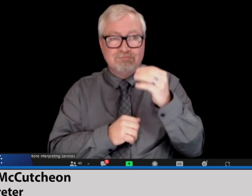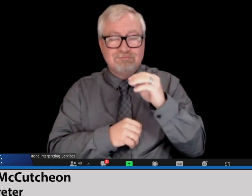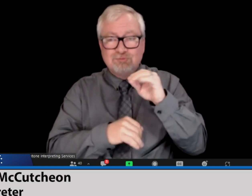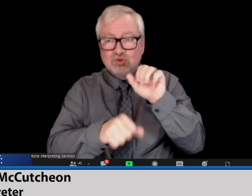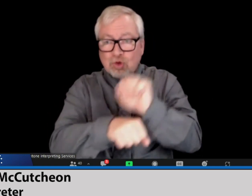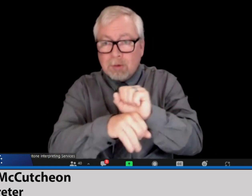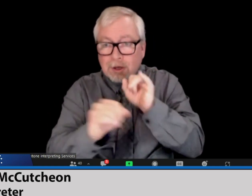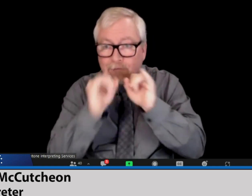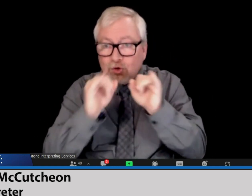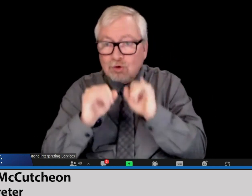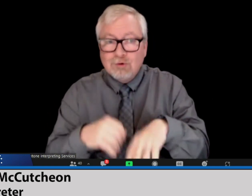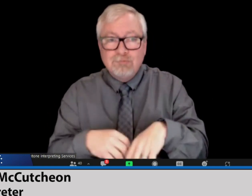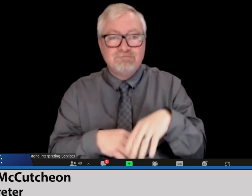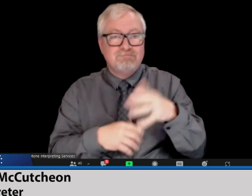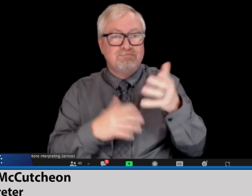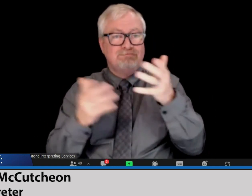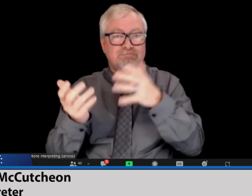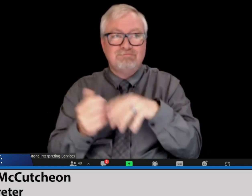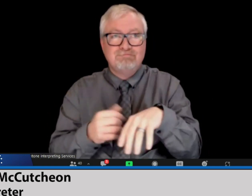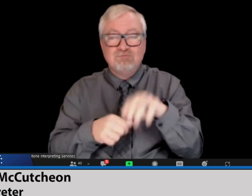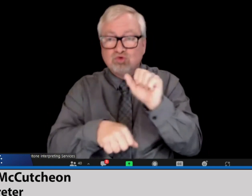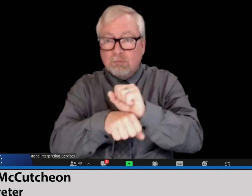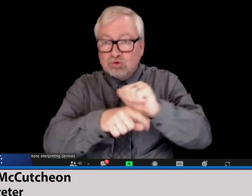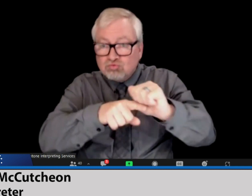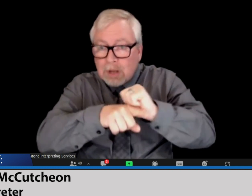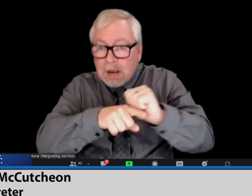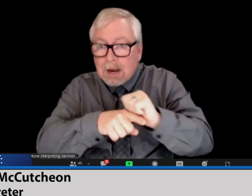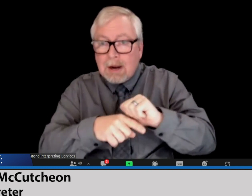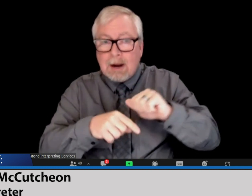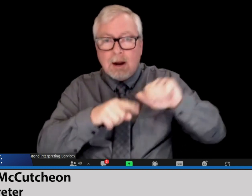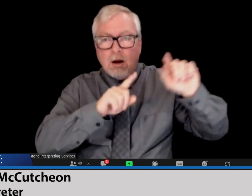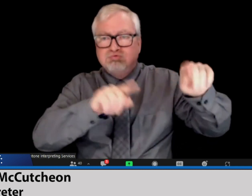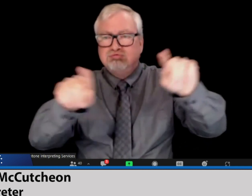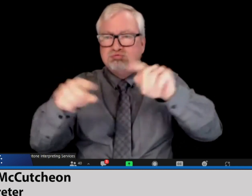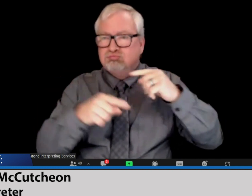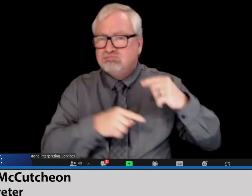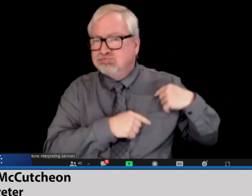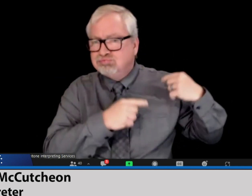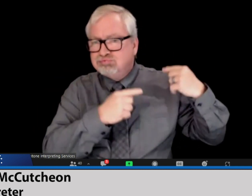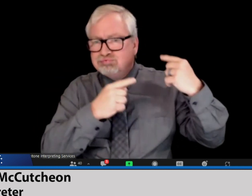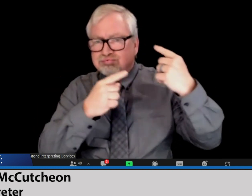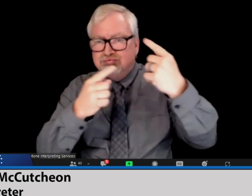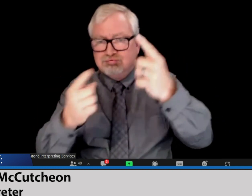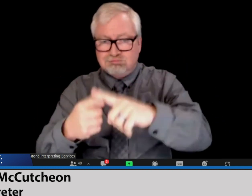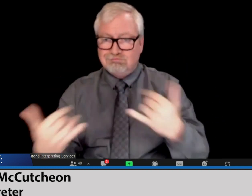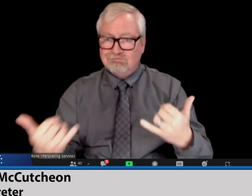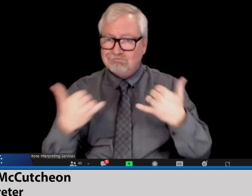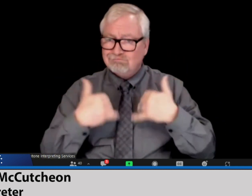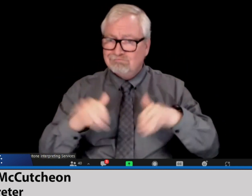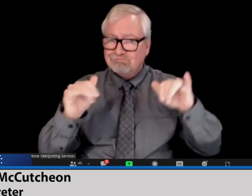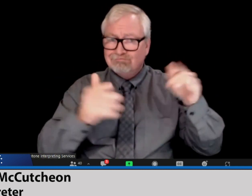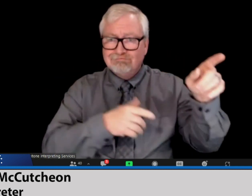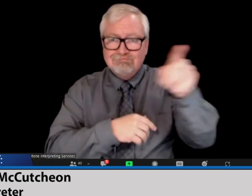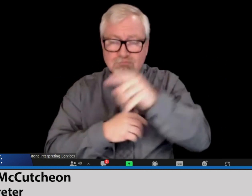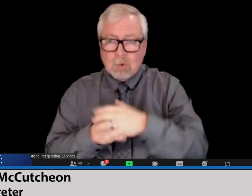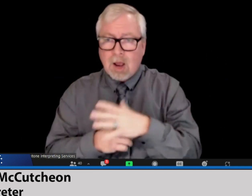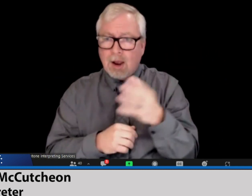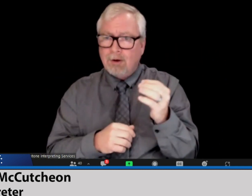health, for job interviews, job trainings, and other environments. So the